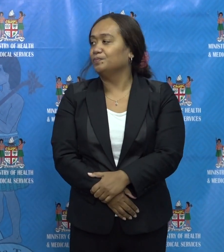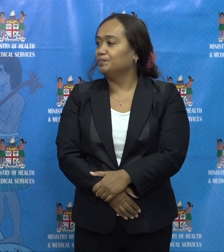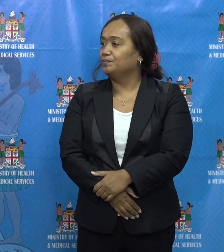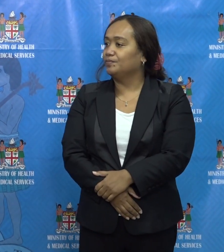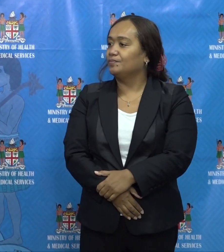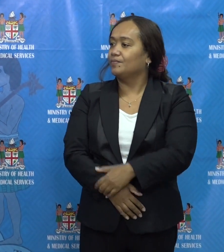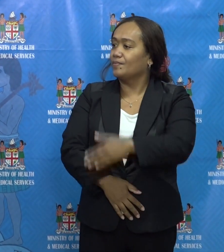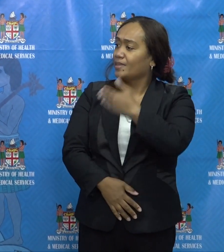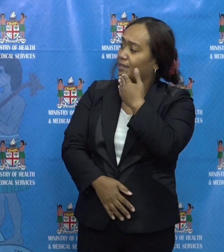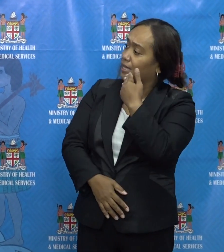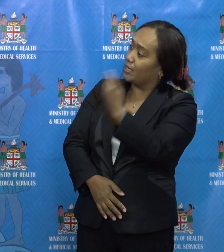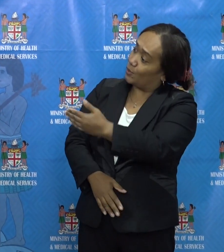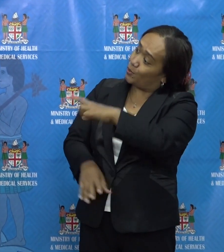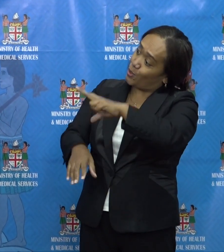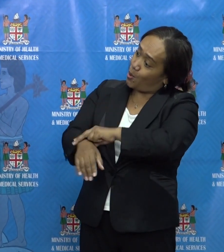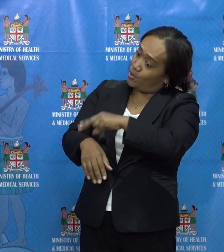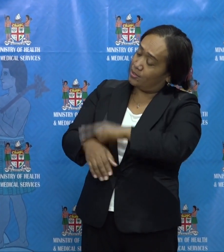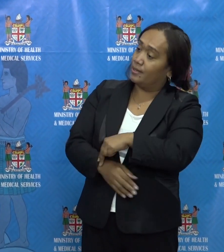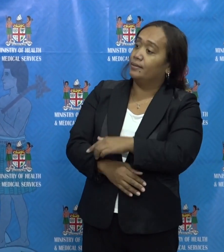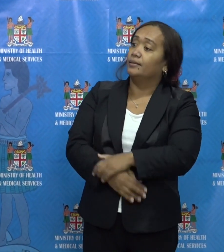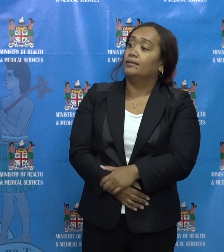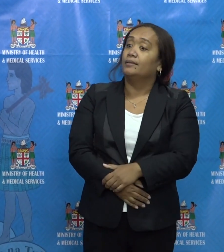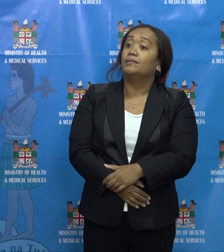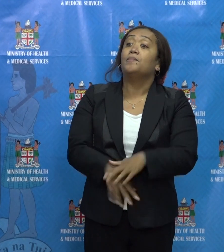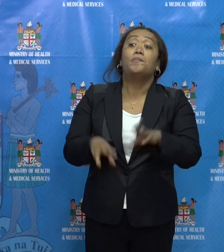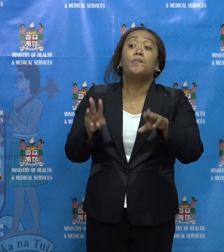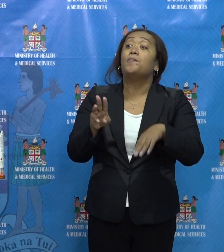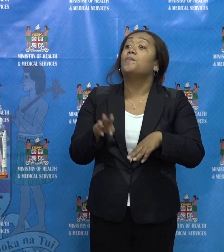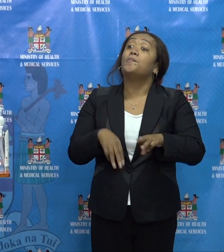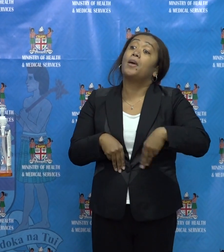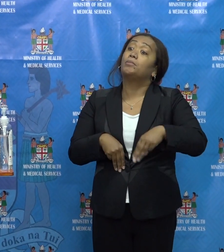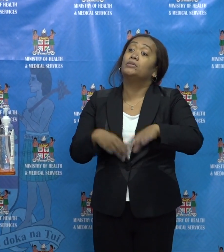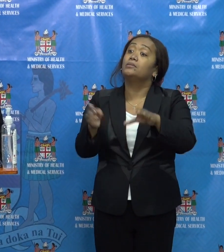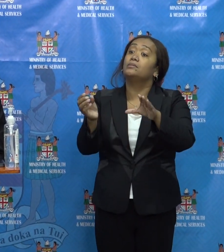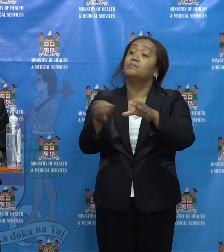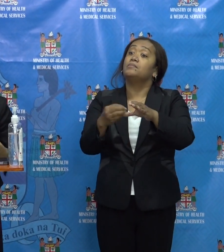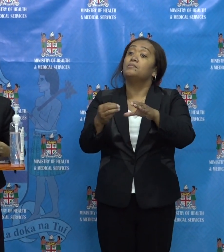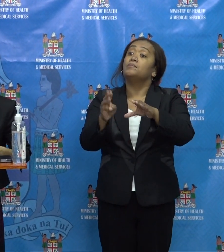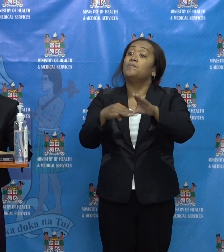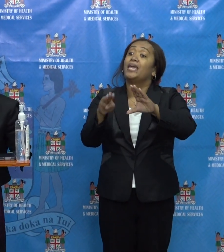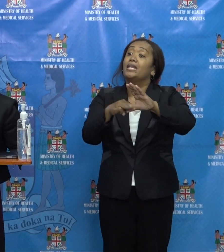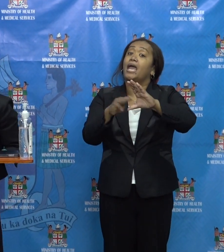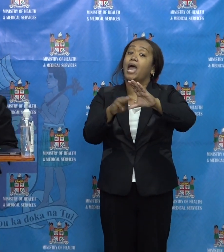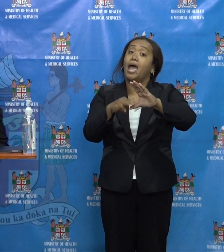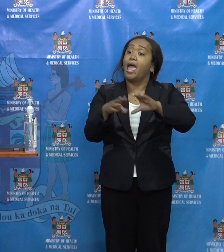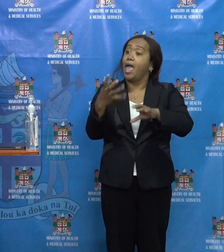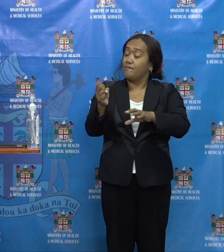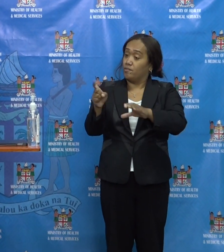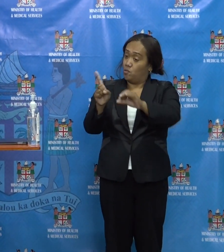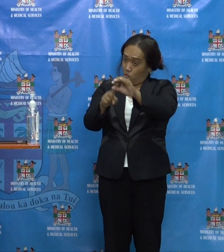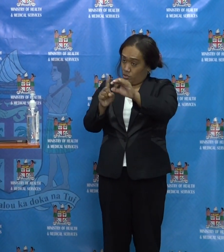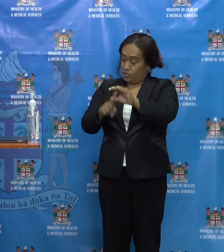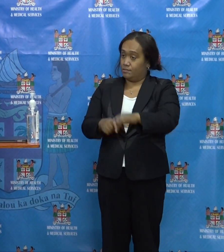Thank you very much, Dr. Fong, and just to give you a few questions, please remove your mask,